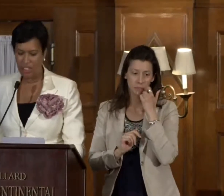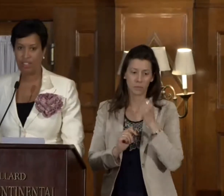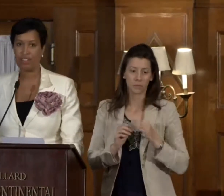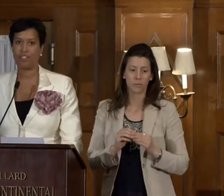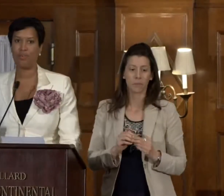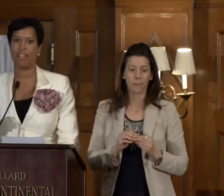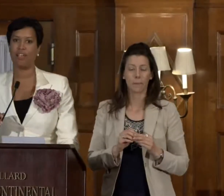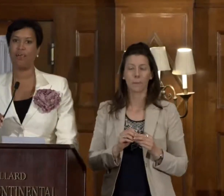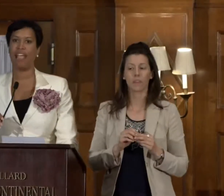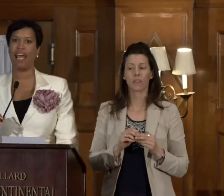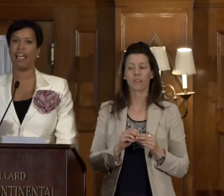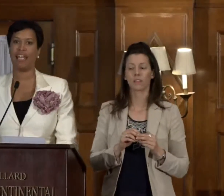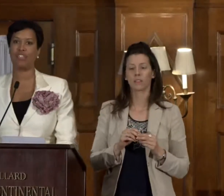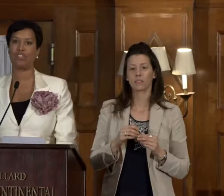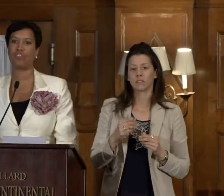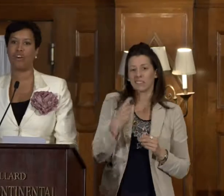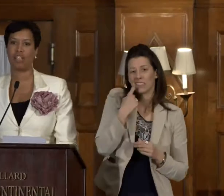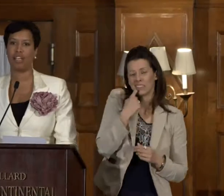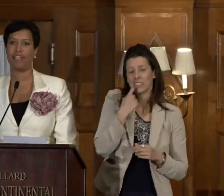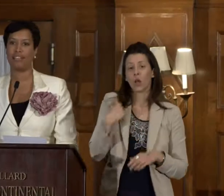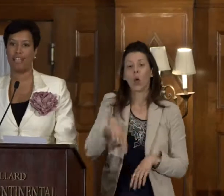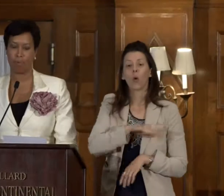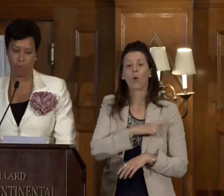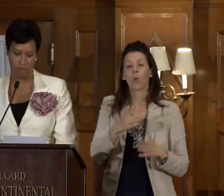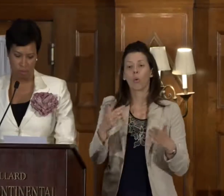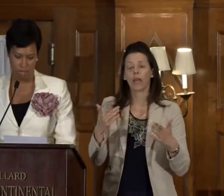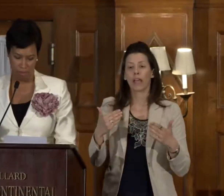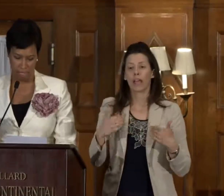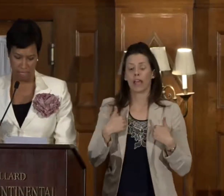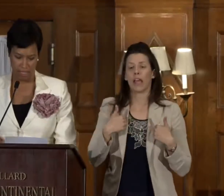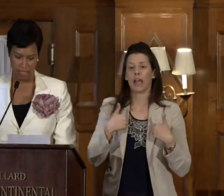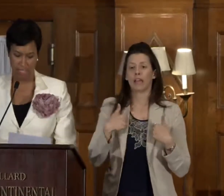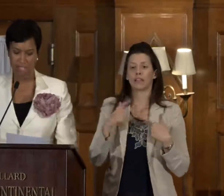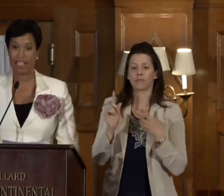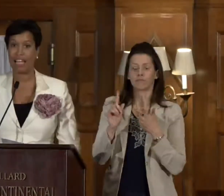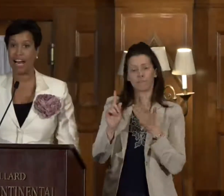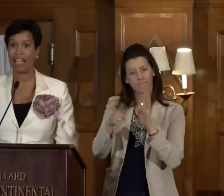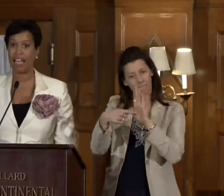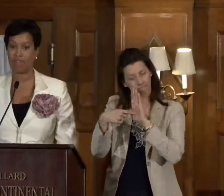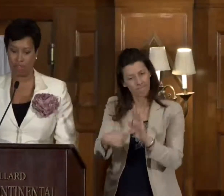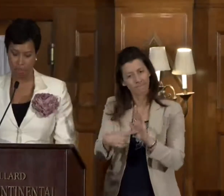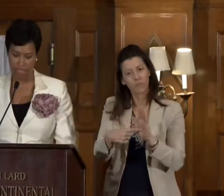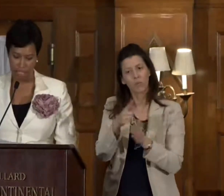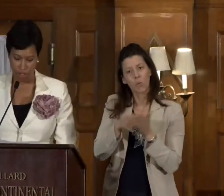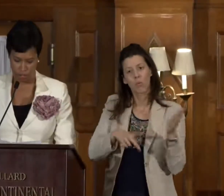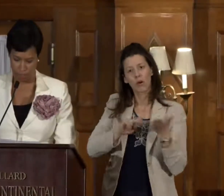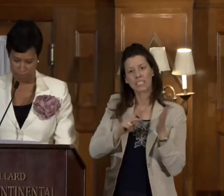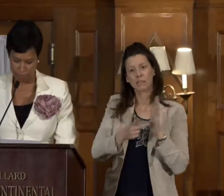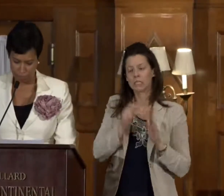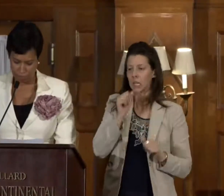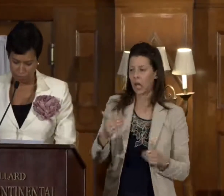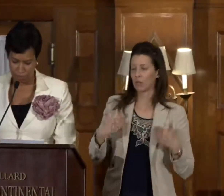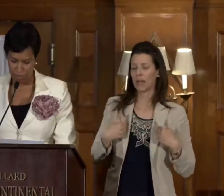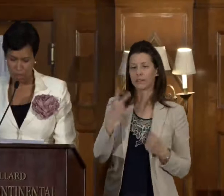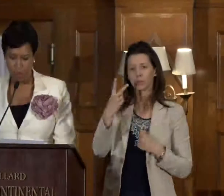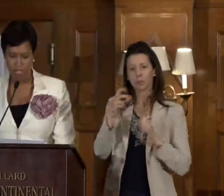Earlier this week, we had a stark example of what it means to not have two senators.